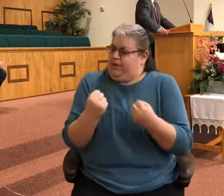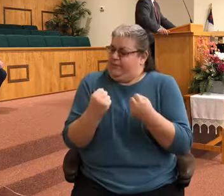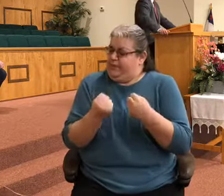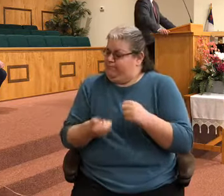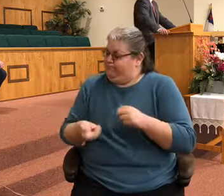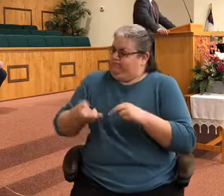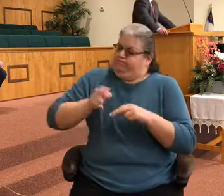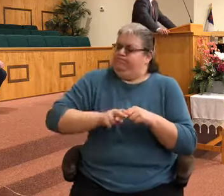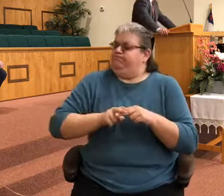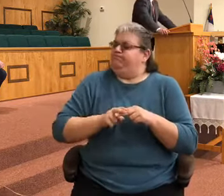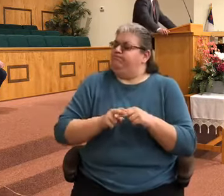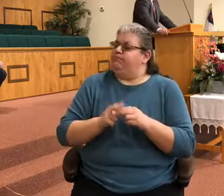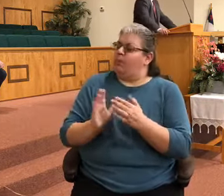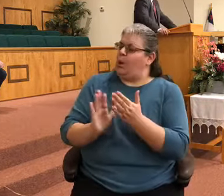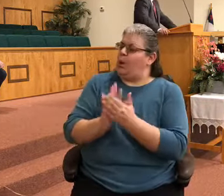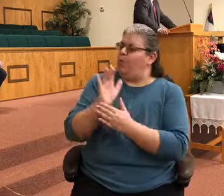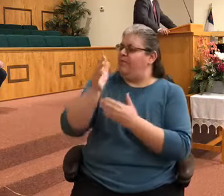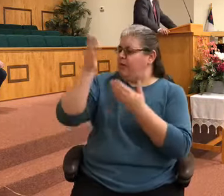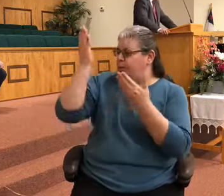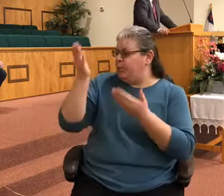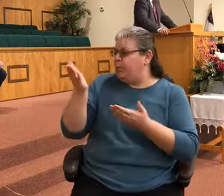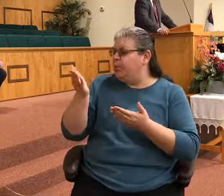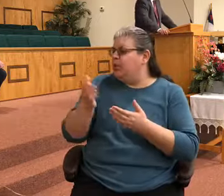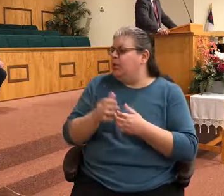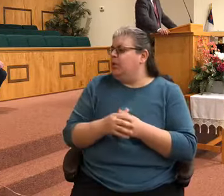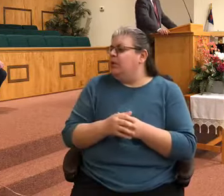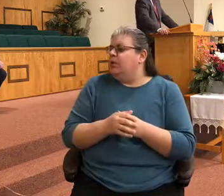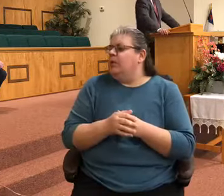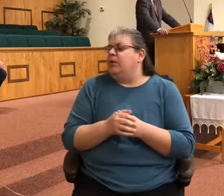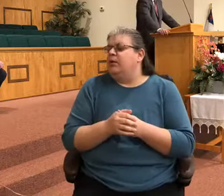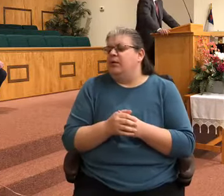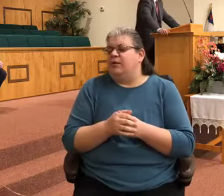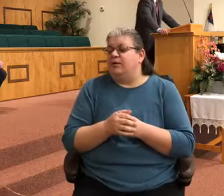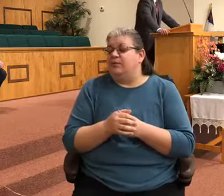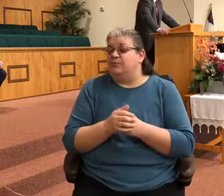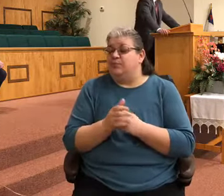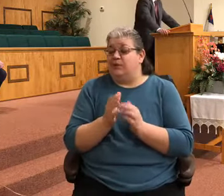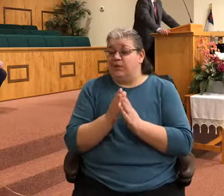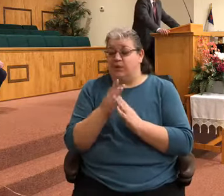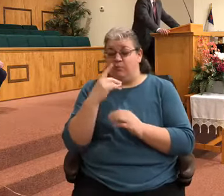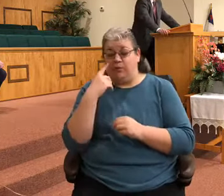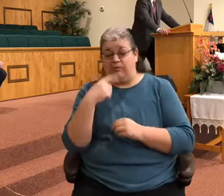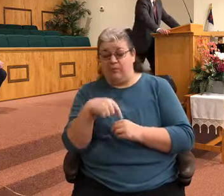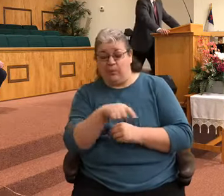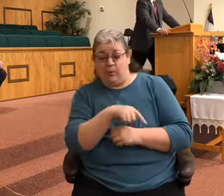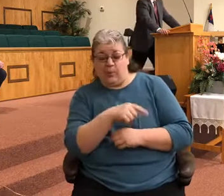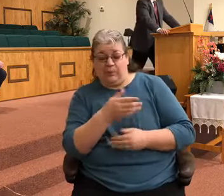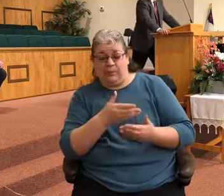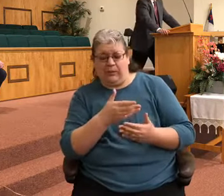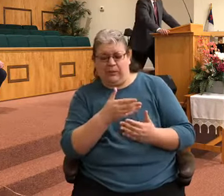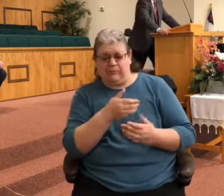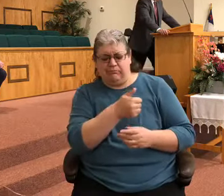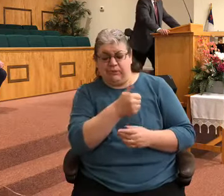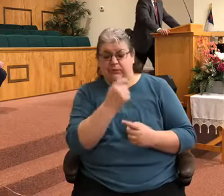And we certainly pray, Lord, for those who may be wondering about their salvation. We pray that,